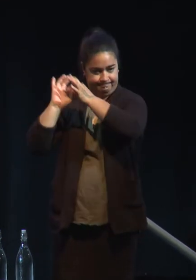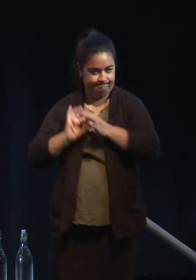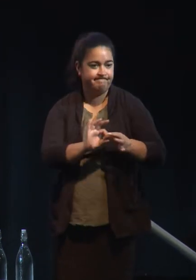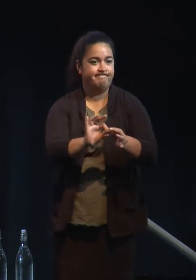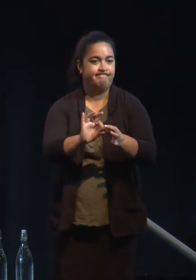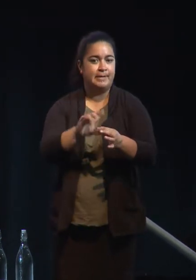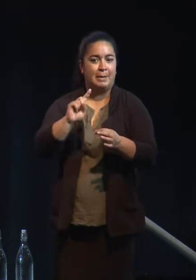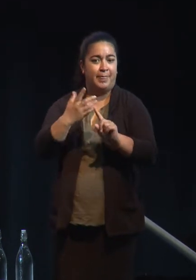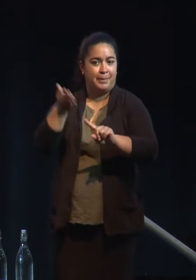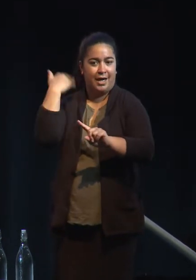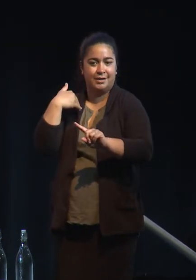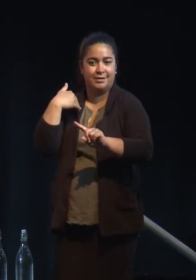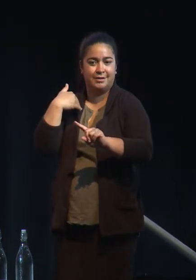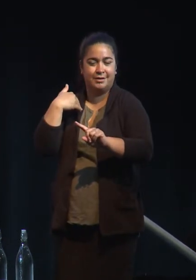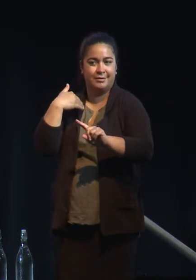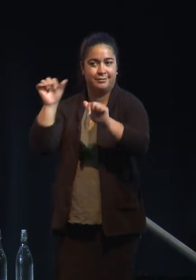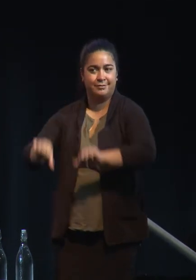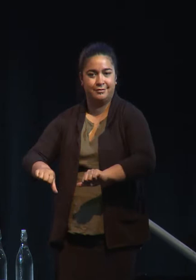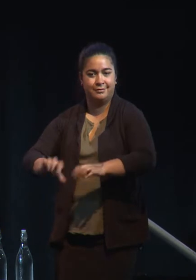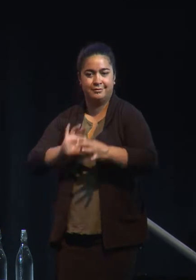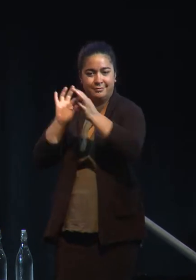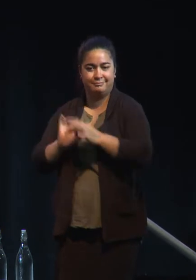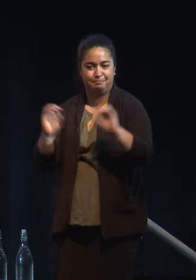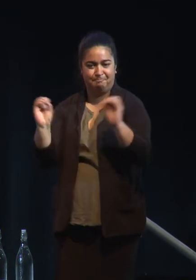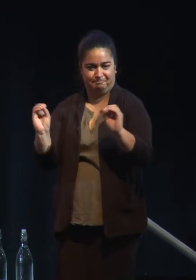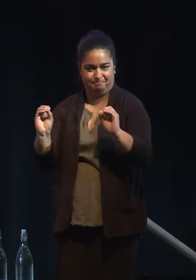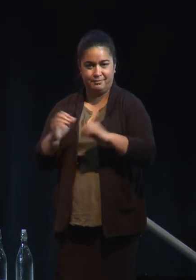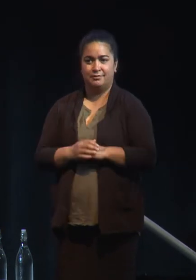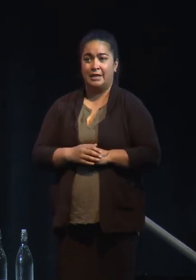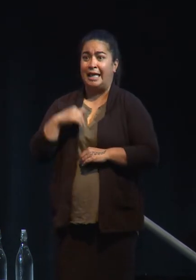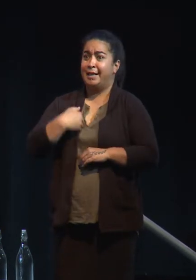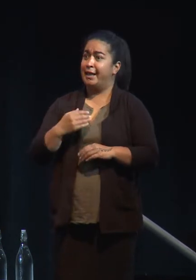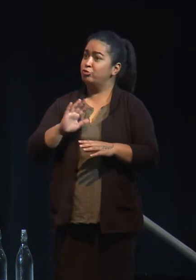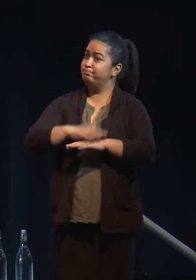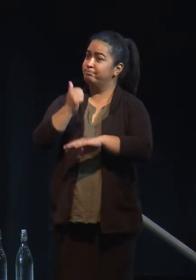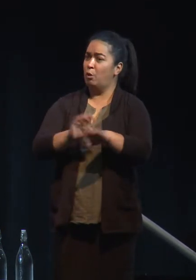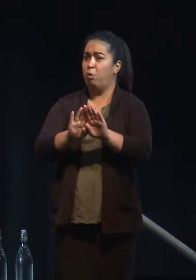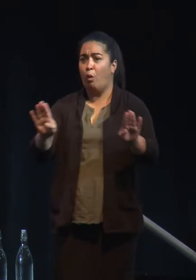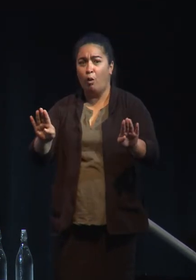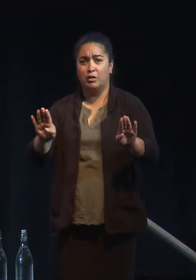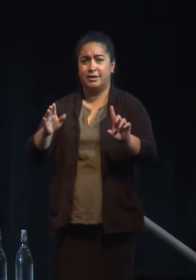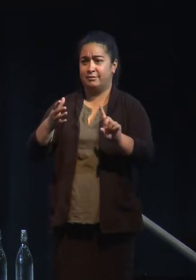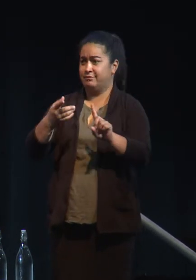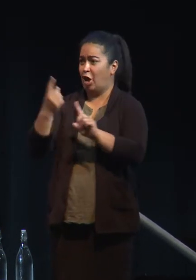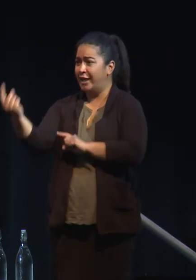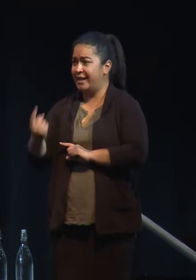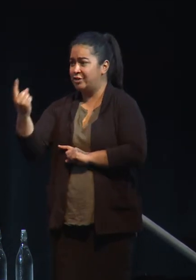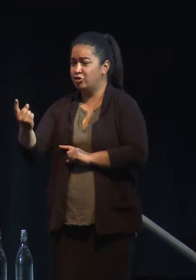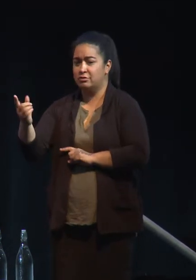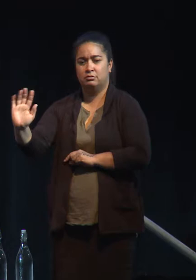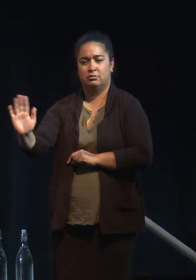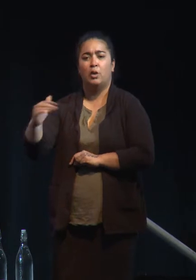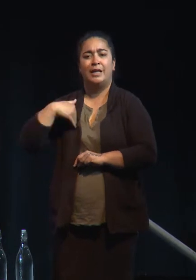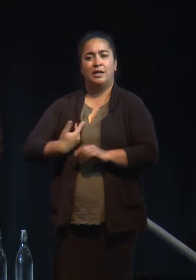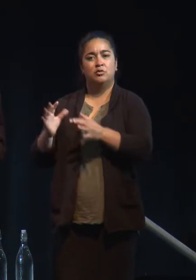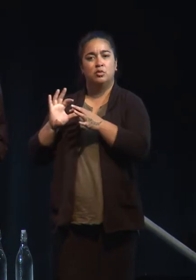very good at that. We don't need walls and isolation. We need cooperation. And